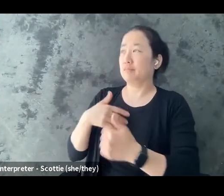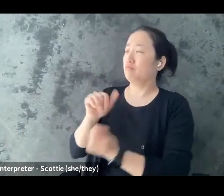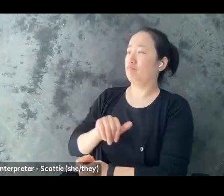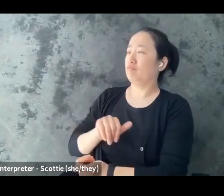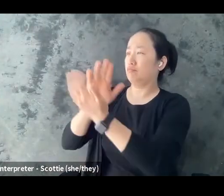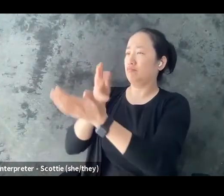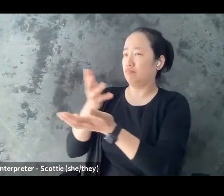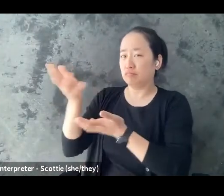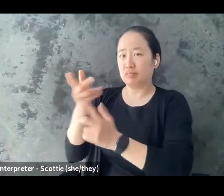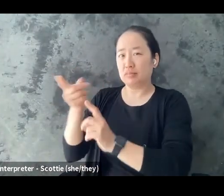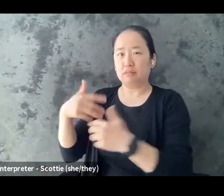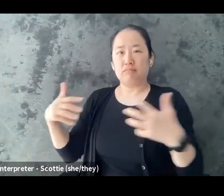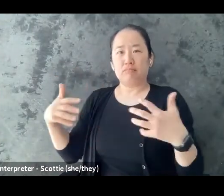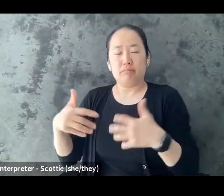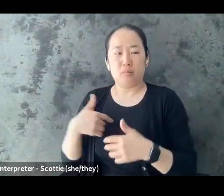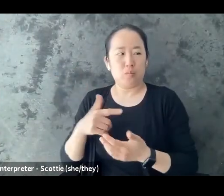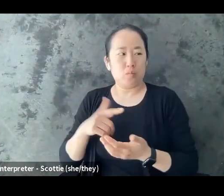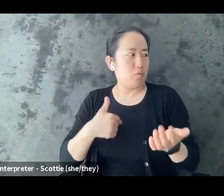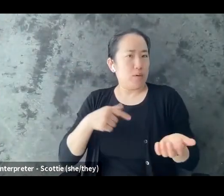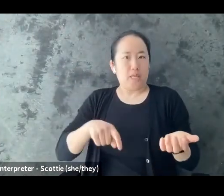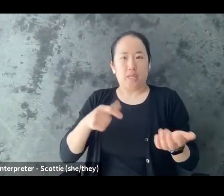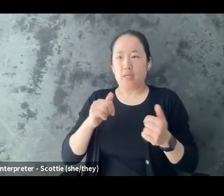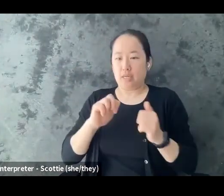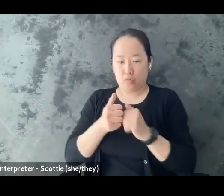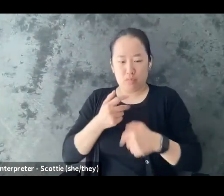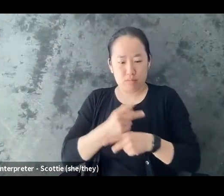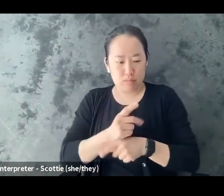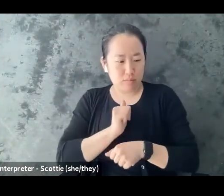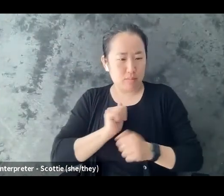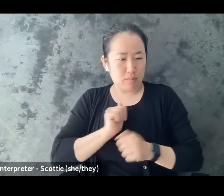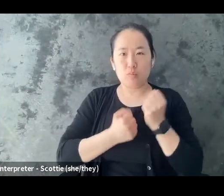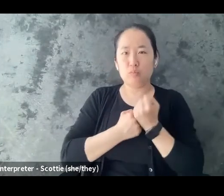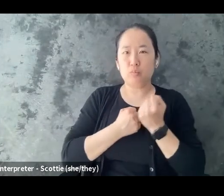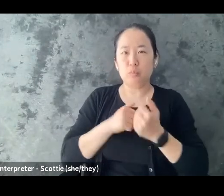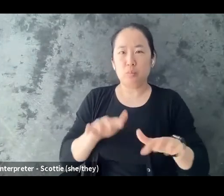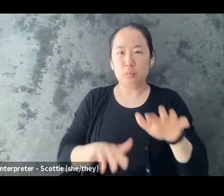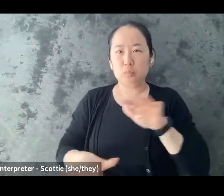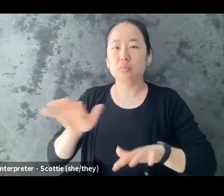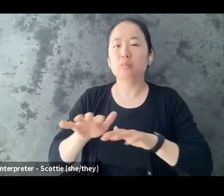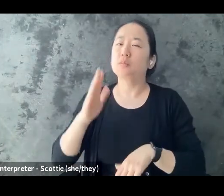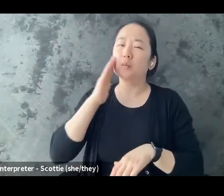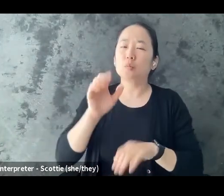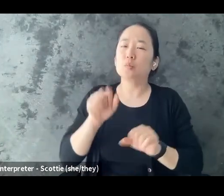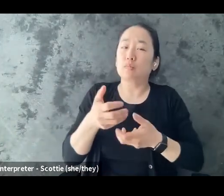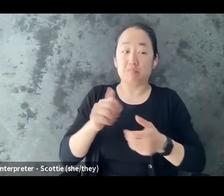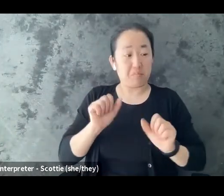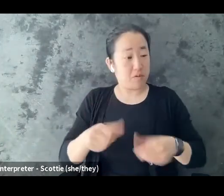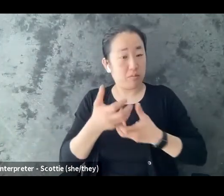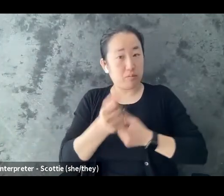um what you might need or ways to feel supported and so being able to trust yourself to honor your story honor how